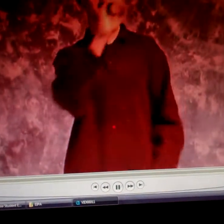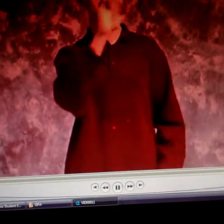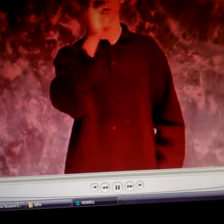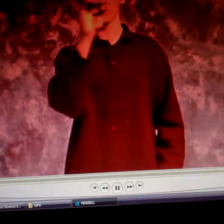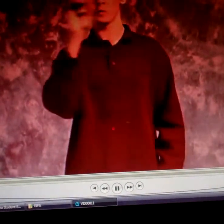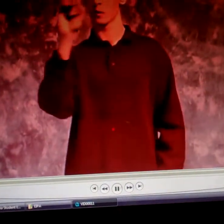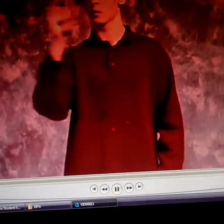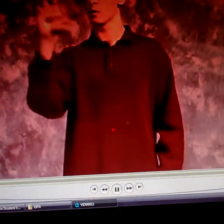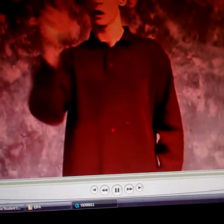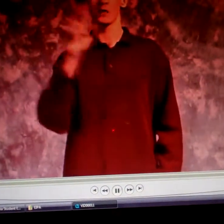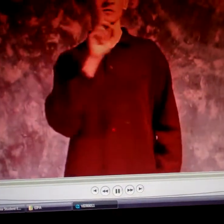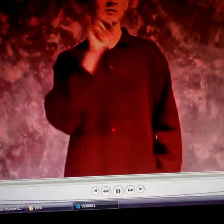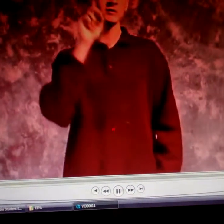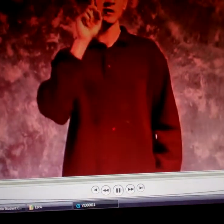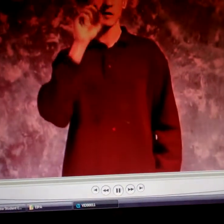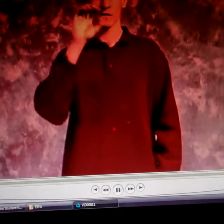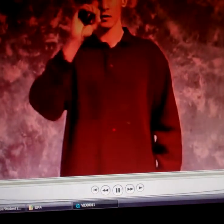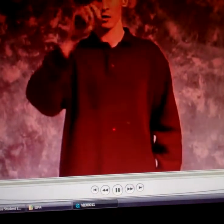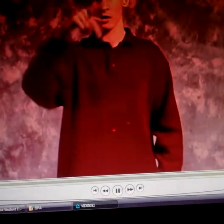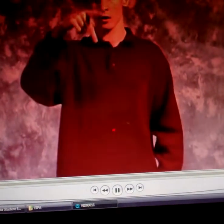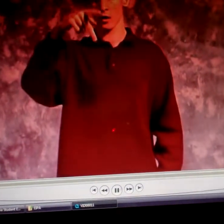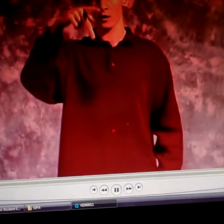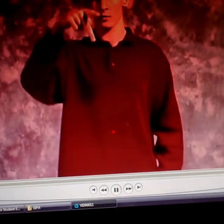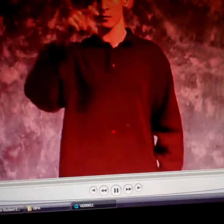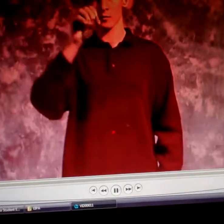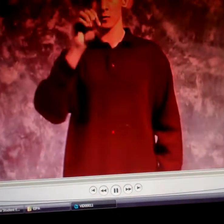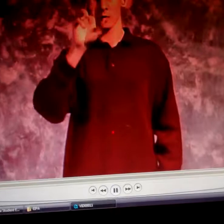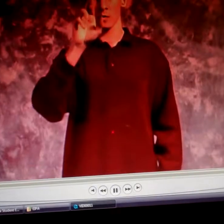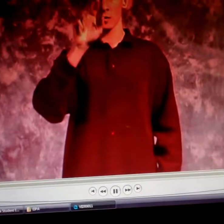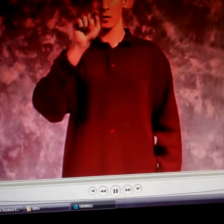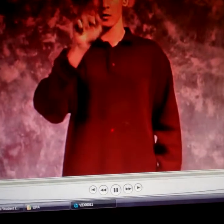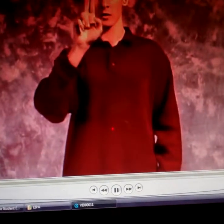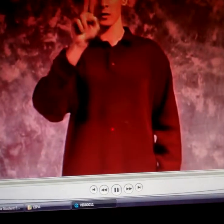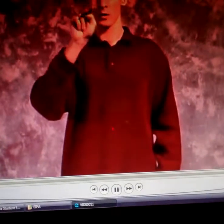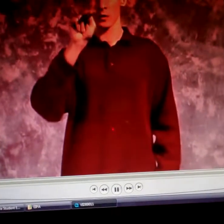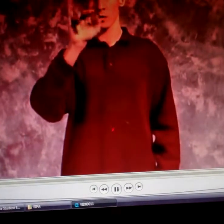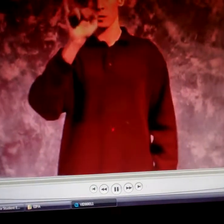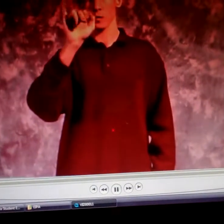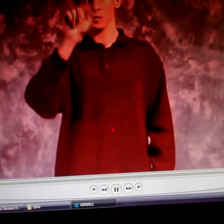about DOOR. DOOR is the Deaf Opportunity